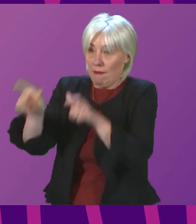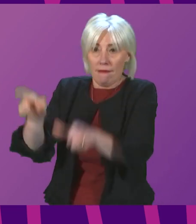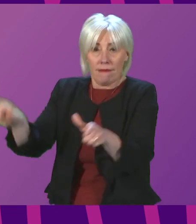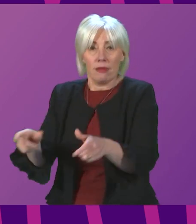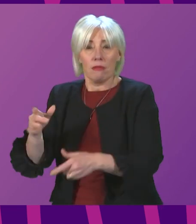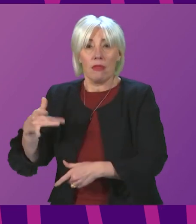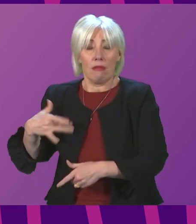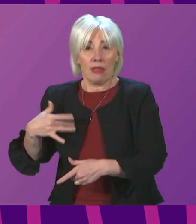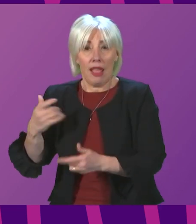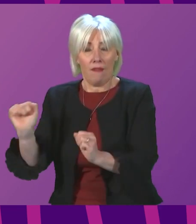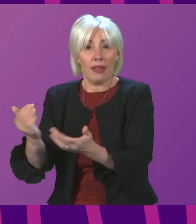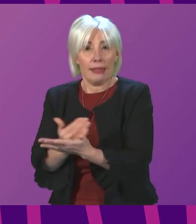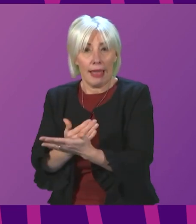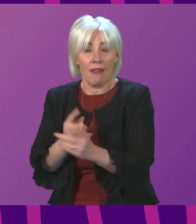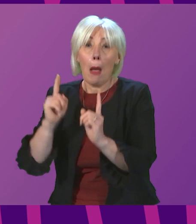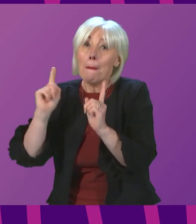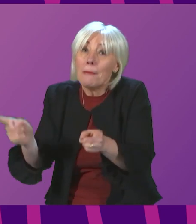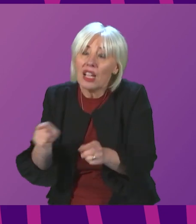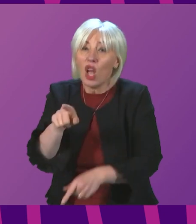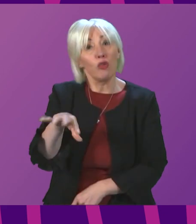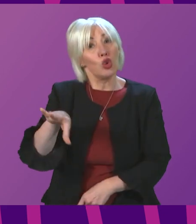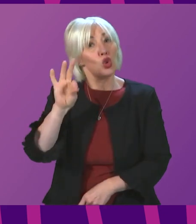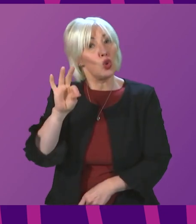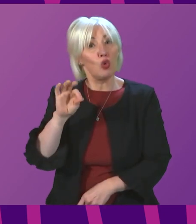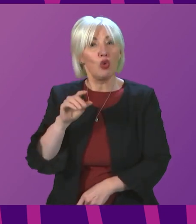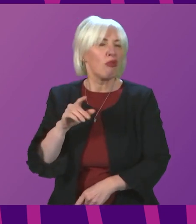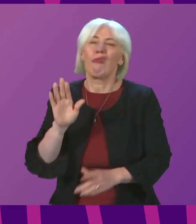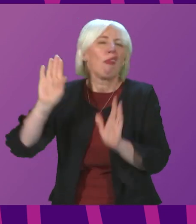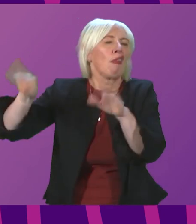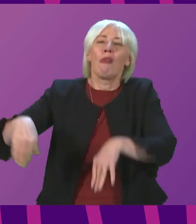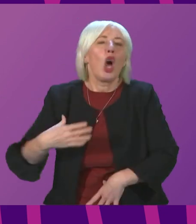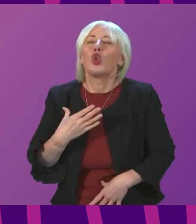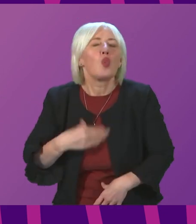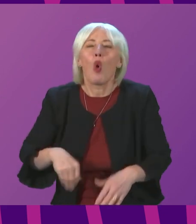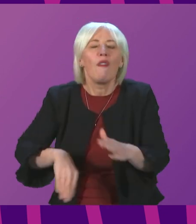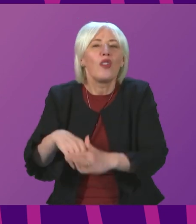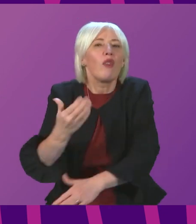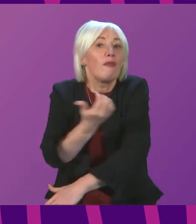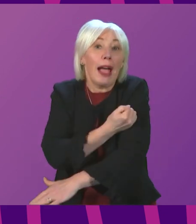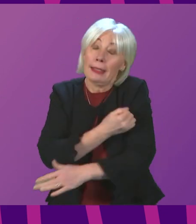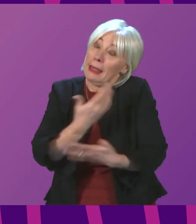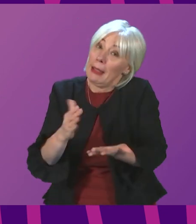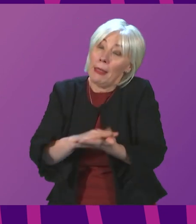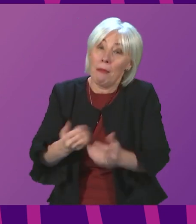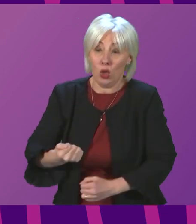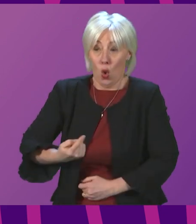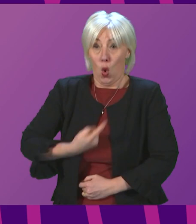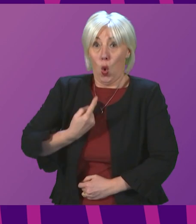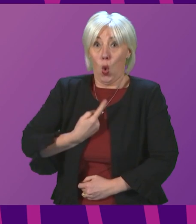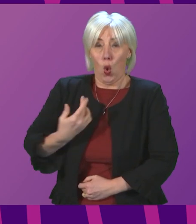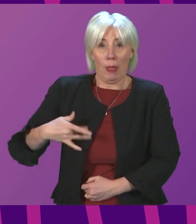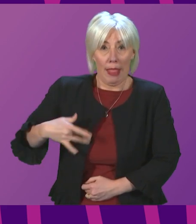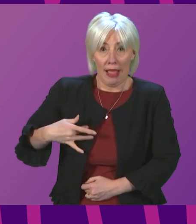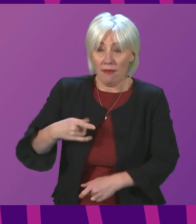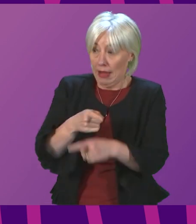side of that is this. If you are choosing without good reason not to be fully vaccinated, you are putting your own life and the